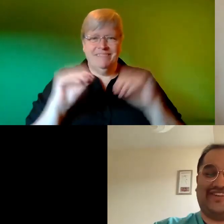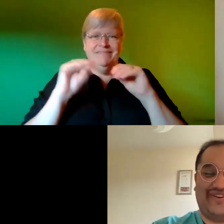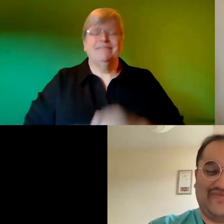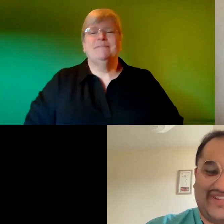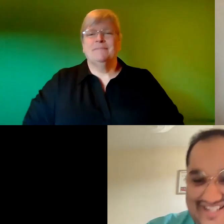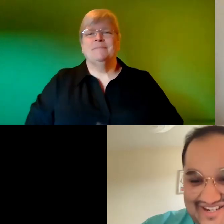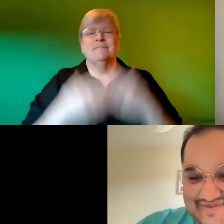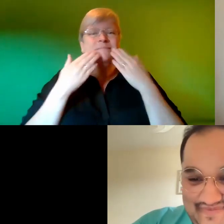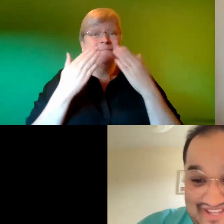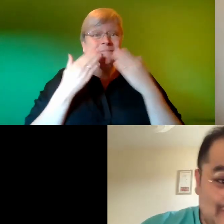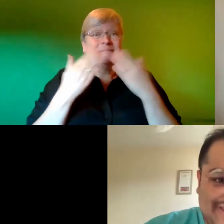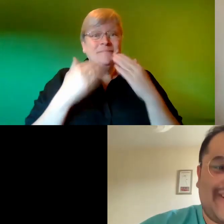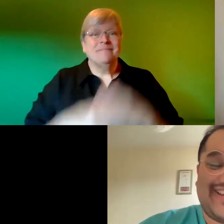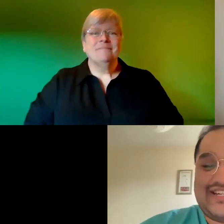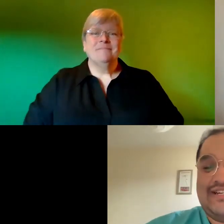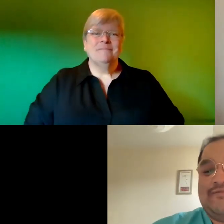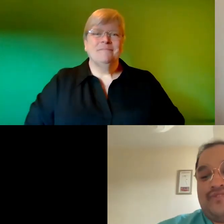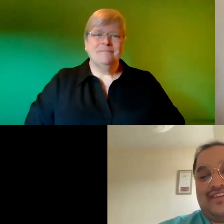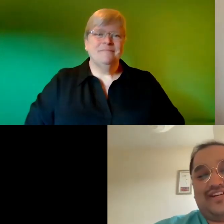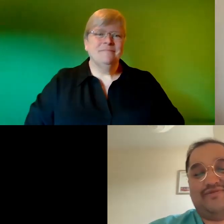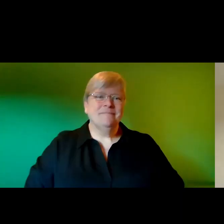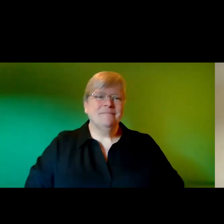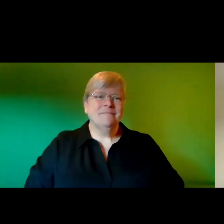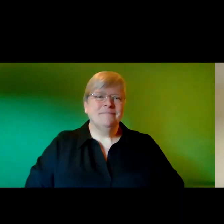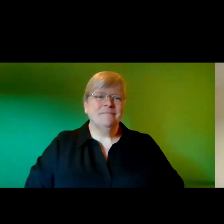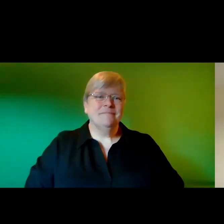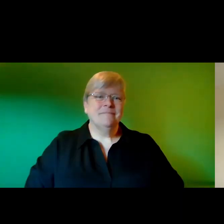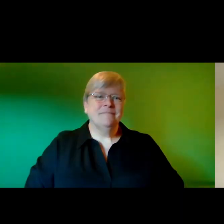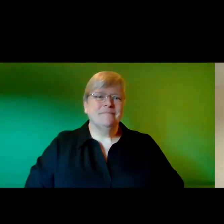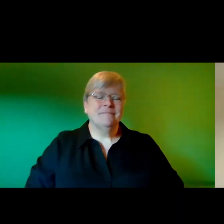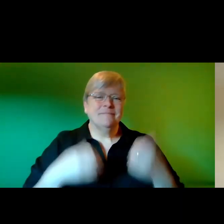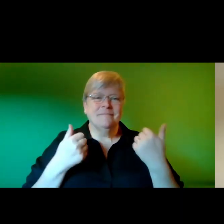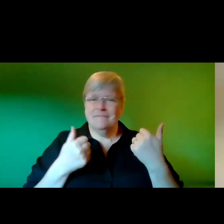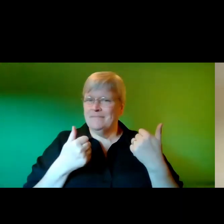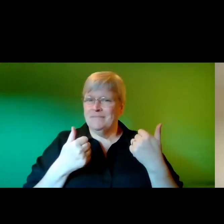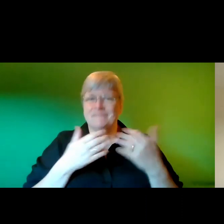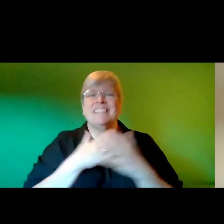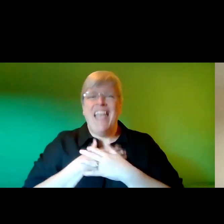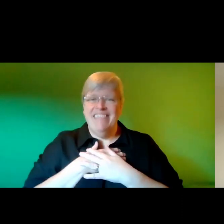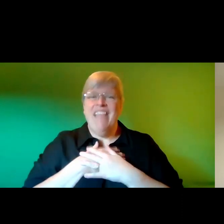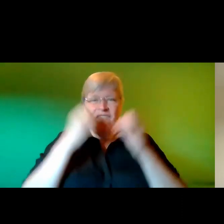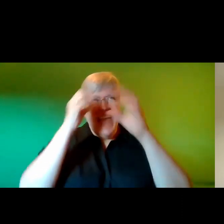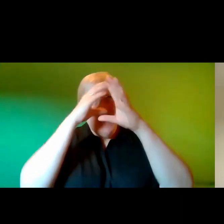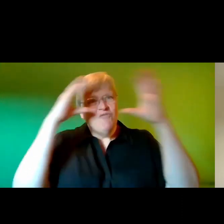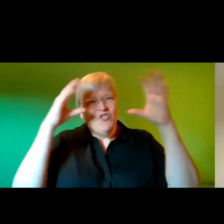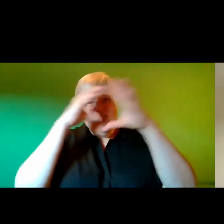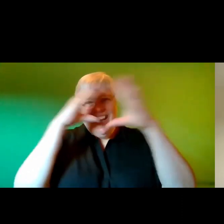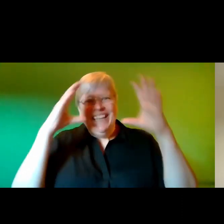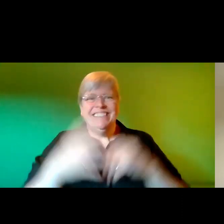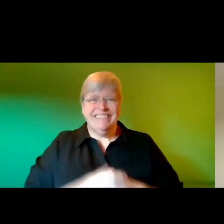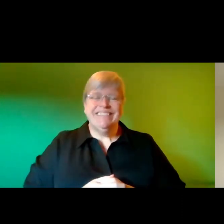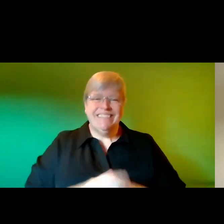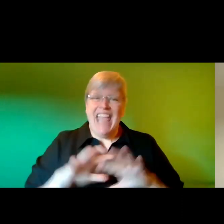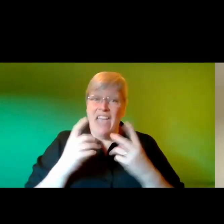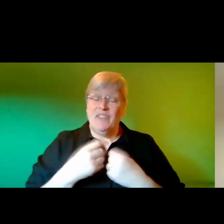thank you very much um dr iradia um yeah i absolutely love that i love the imagery in everything that you've written